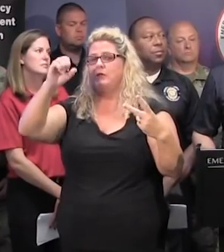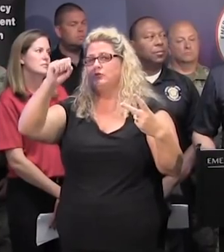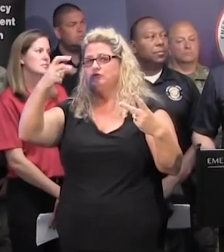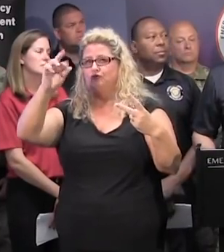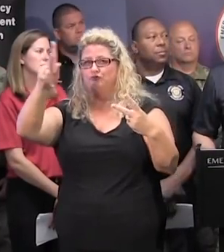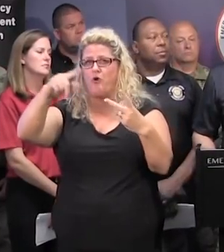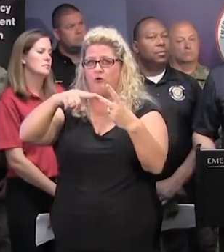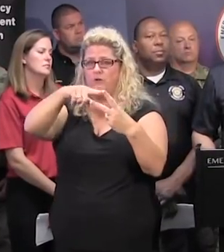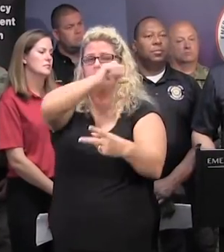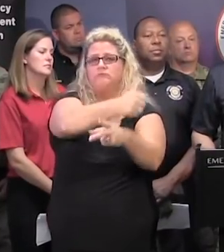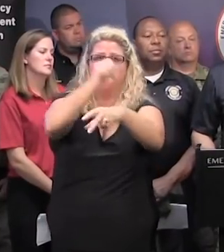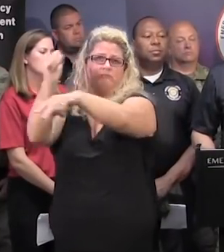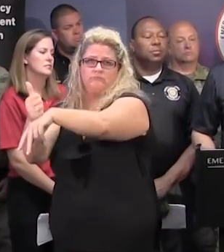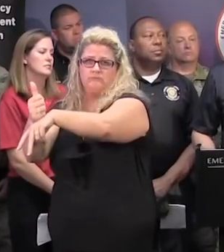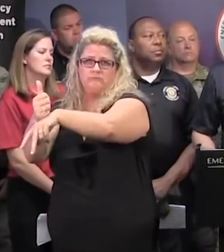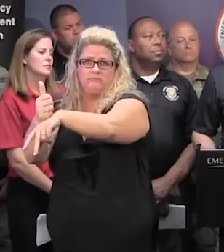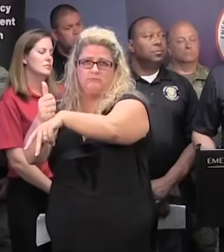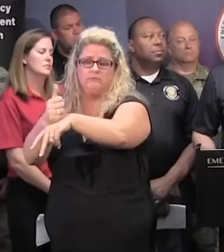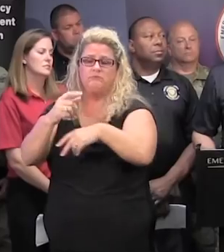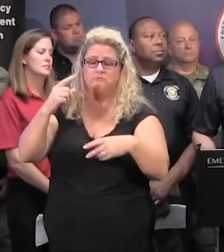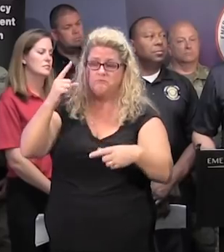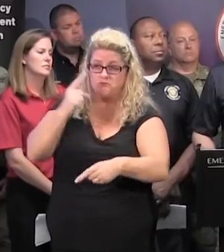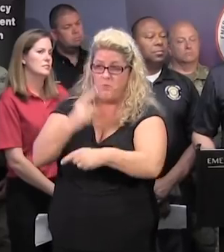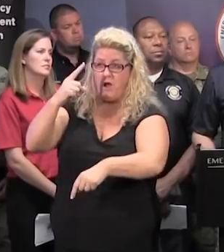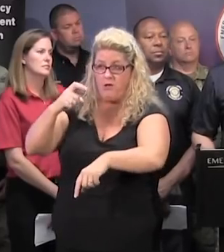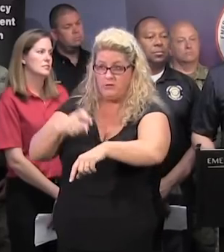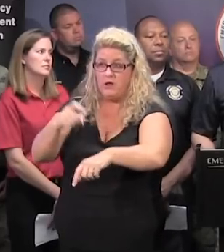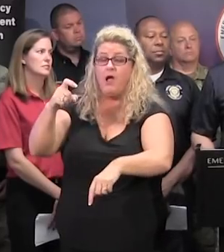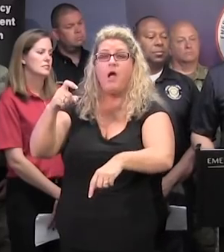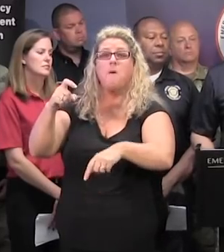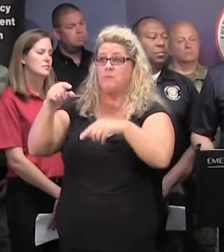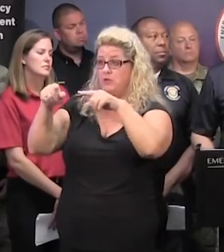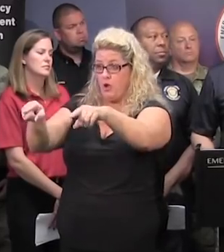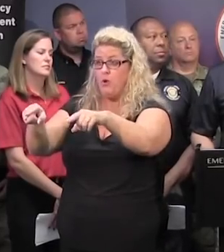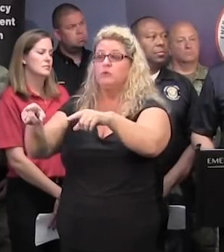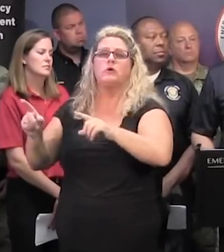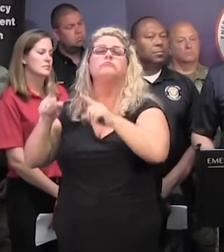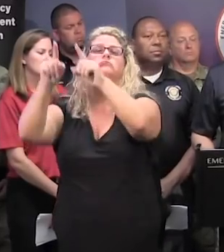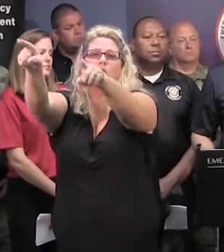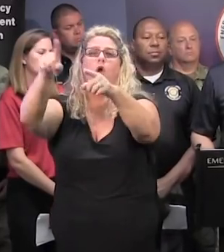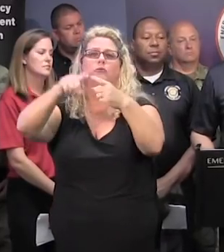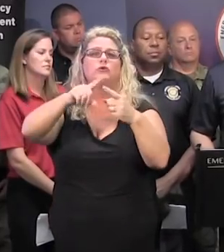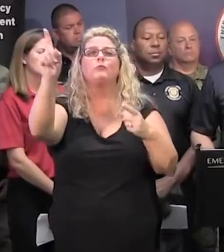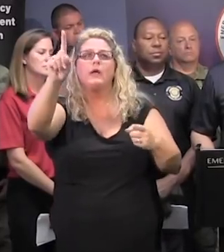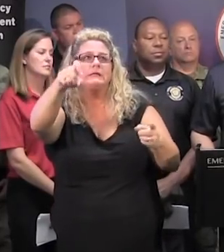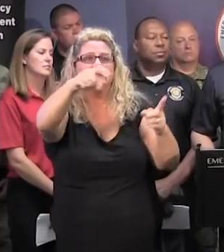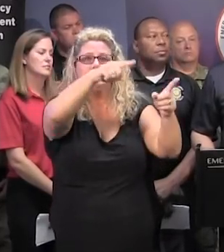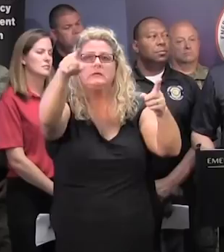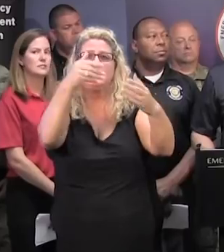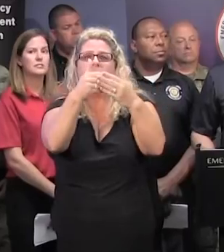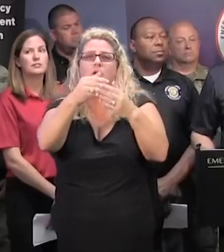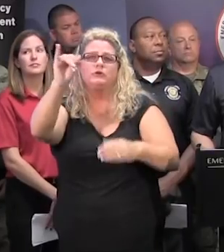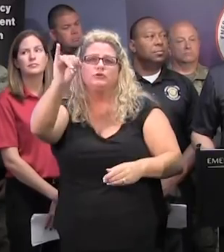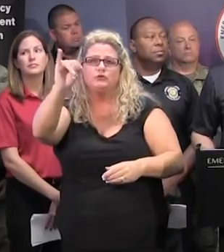those services. At an appropriate time, we will take those resources and get them out to the insurance